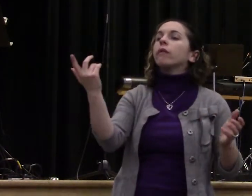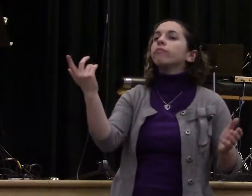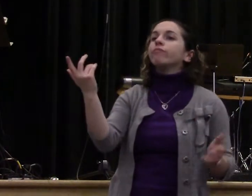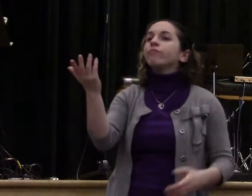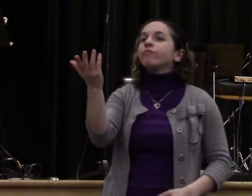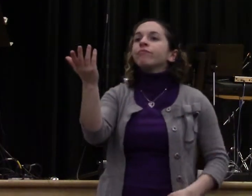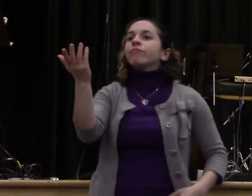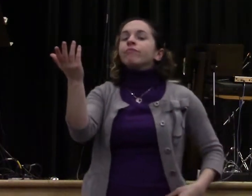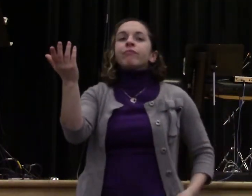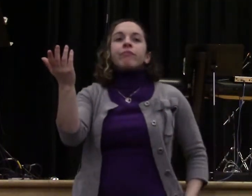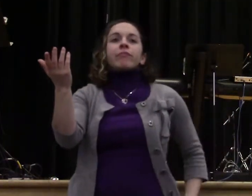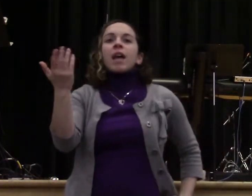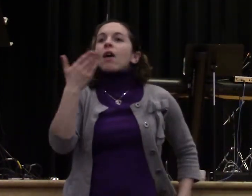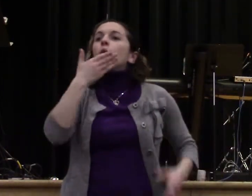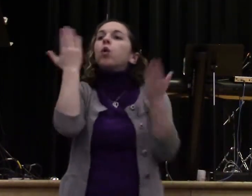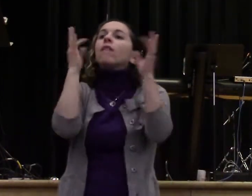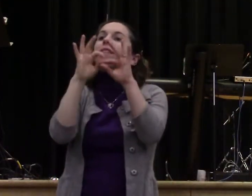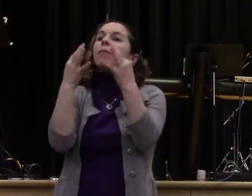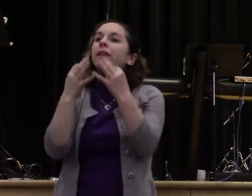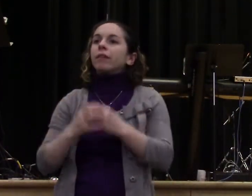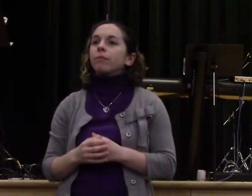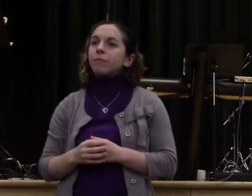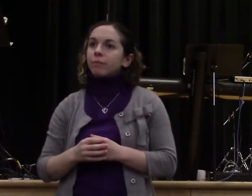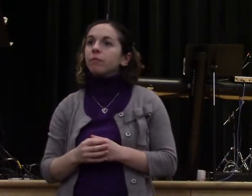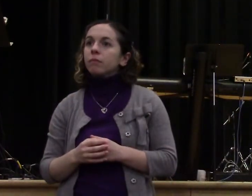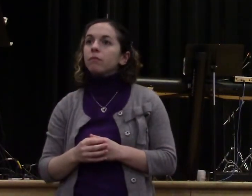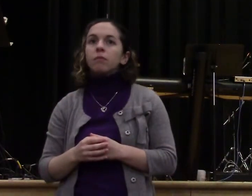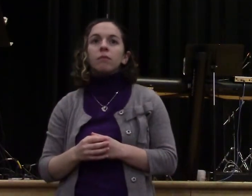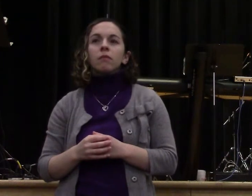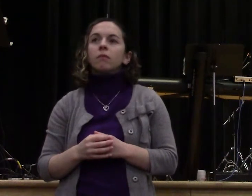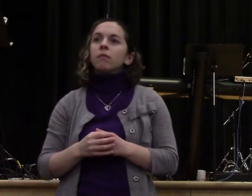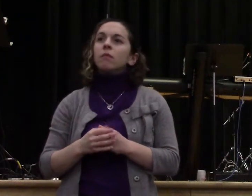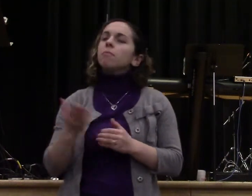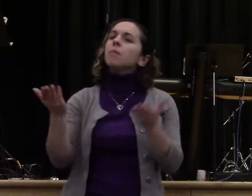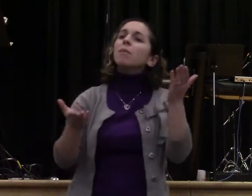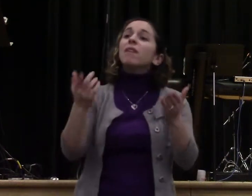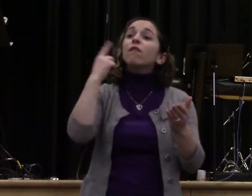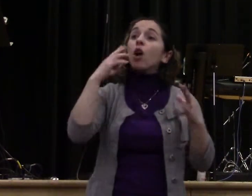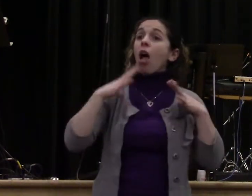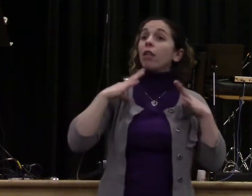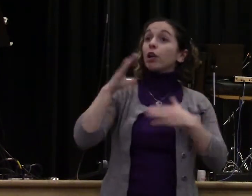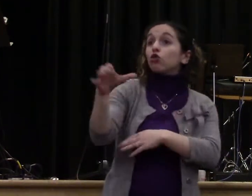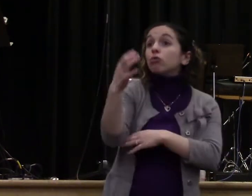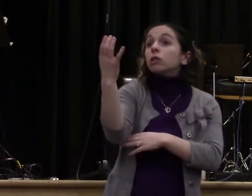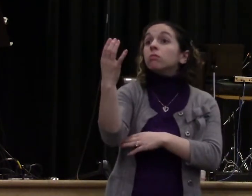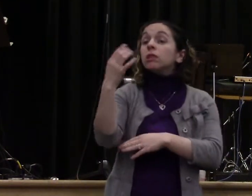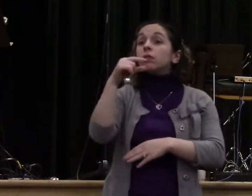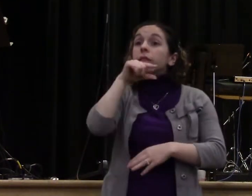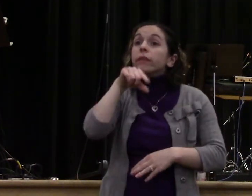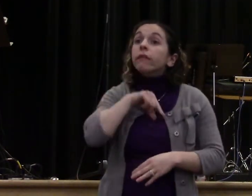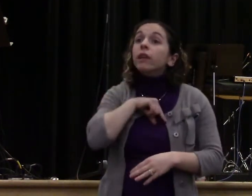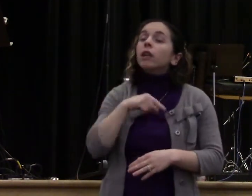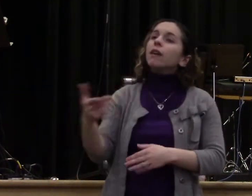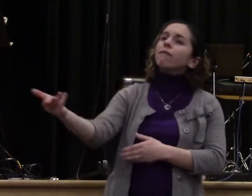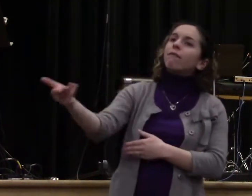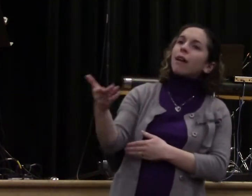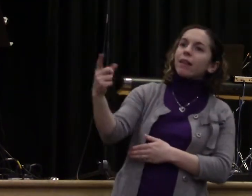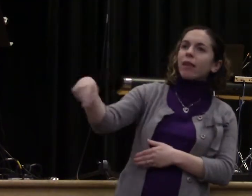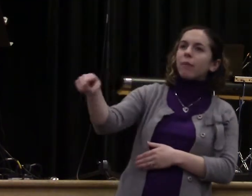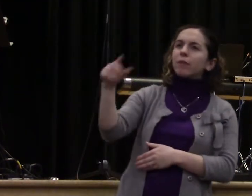Howard and how they reach out to the junior high kids and take them as their own. Hallelujah. Fifthians, are you really going